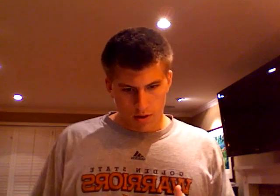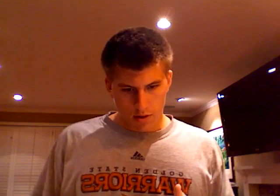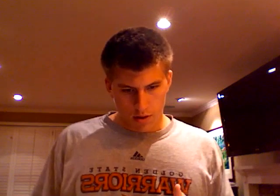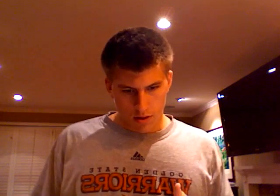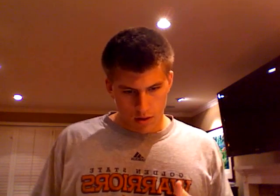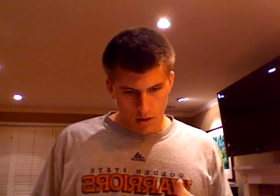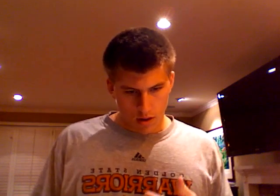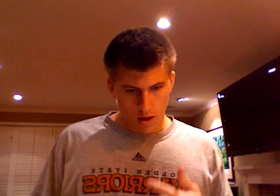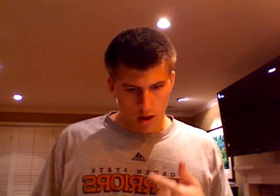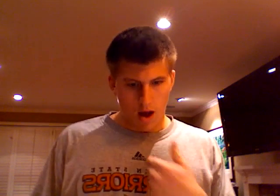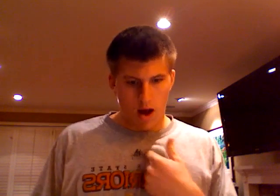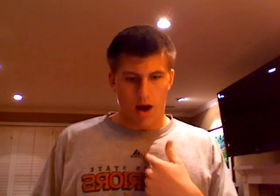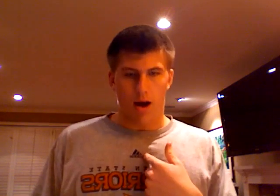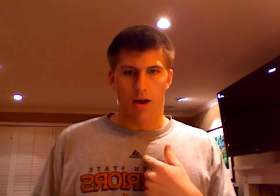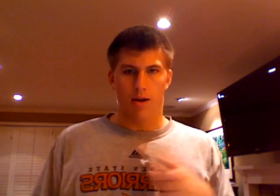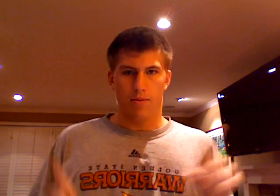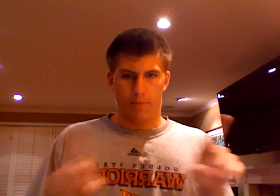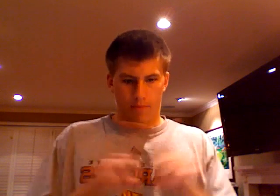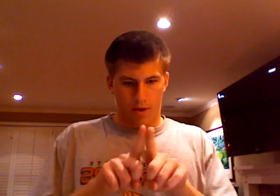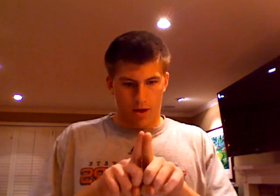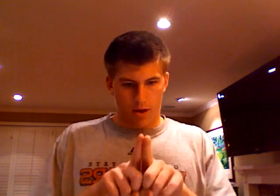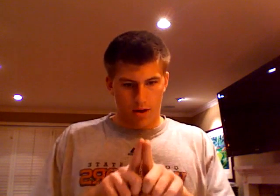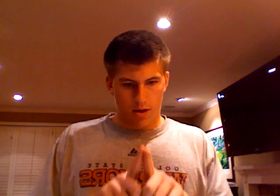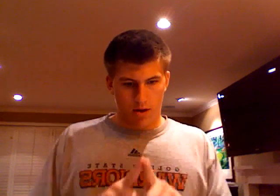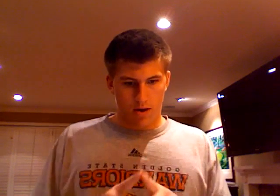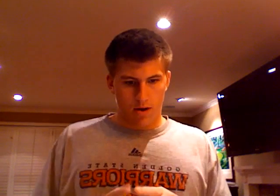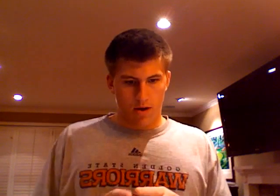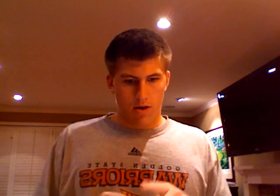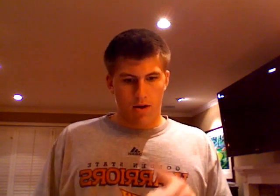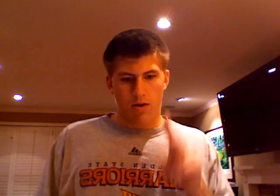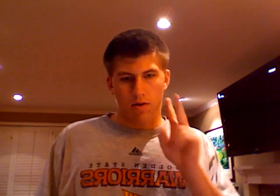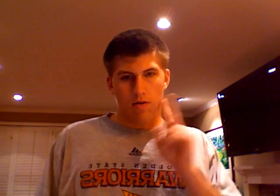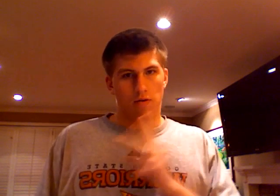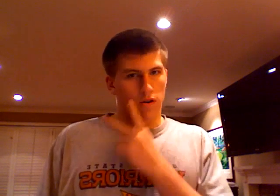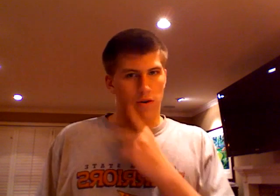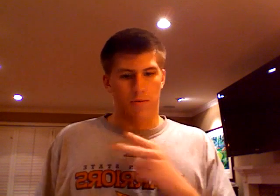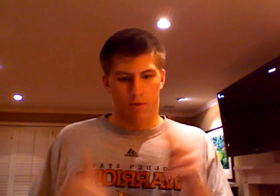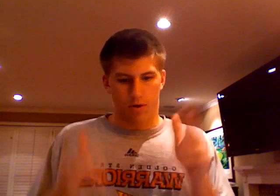I met a farmer.